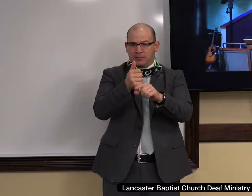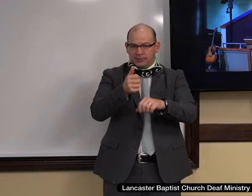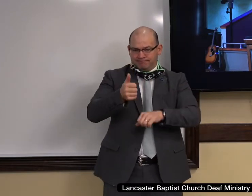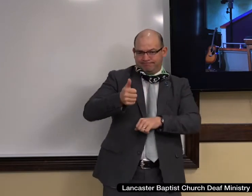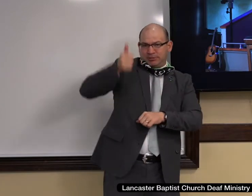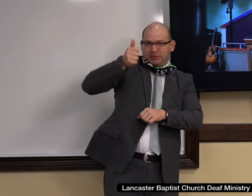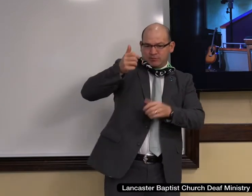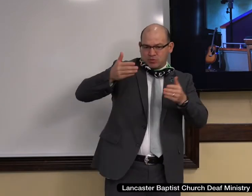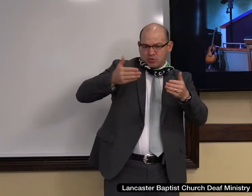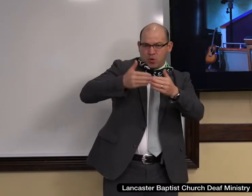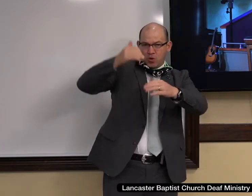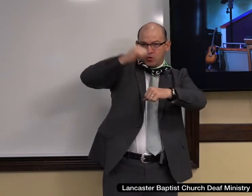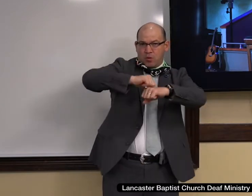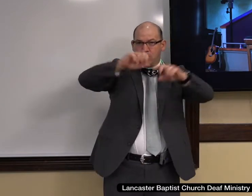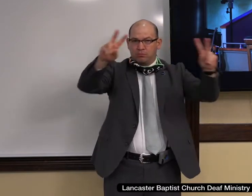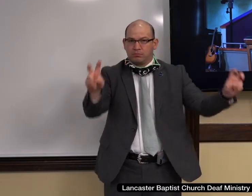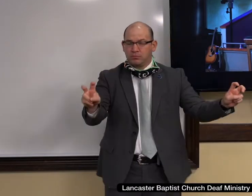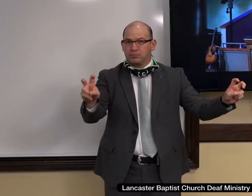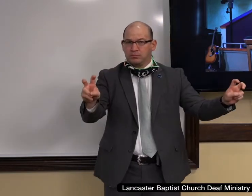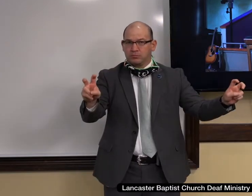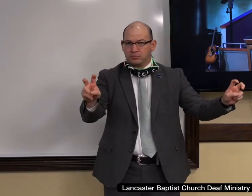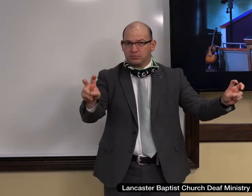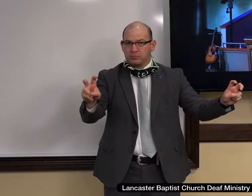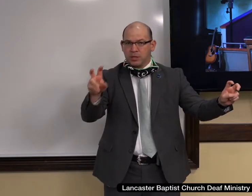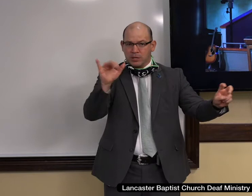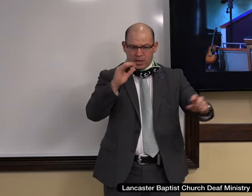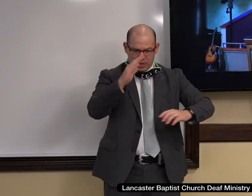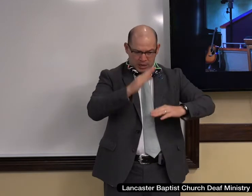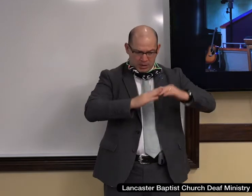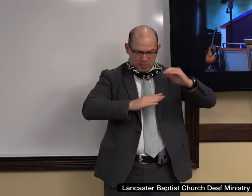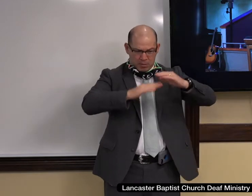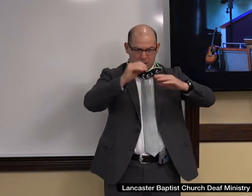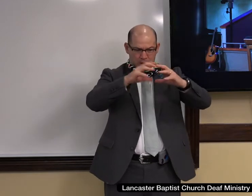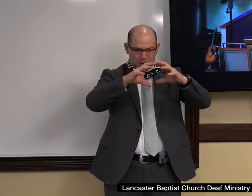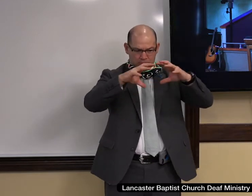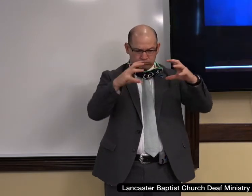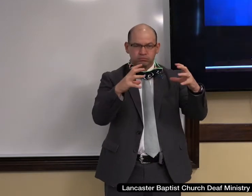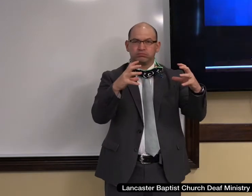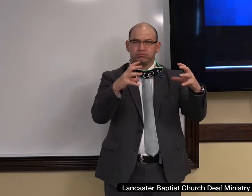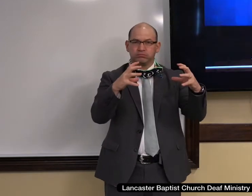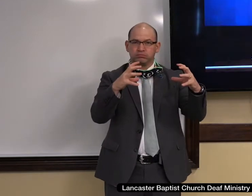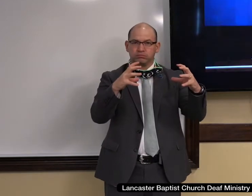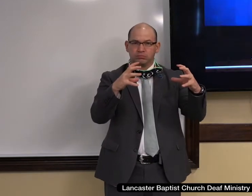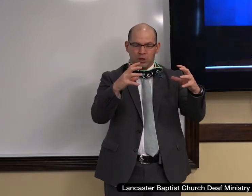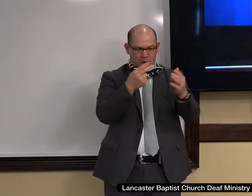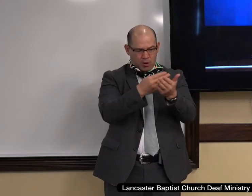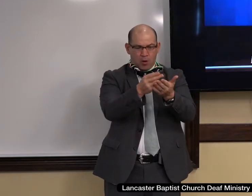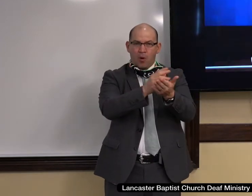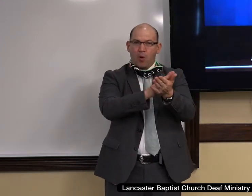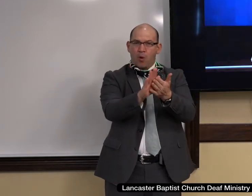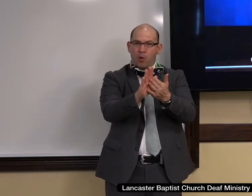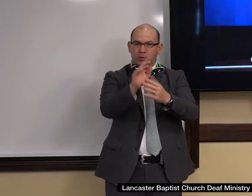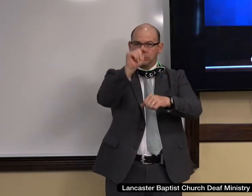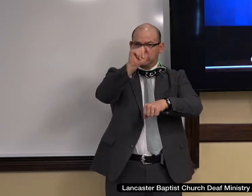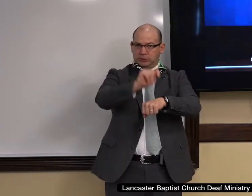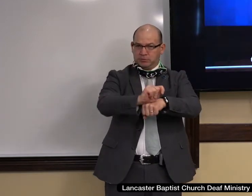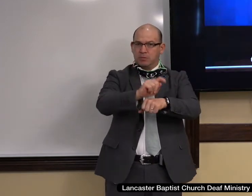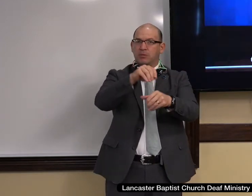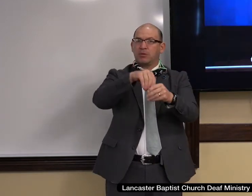in whom all the building fitly framed together groweth unto an holy temple in the Lord in